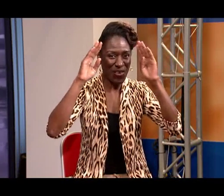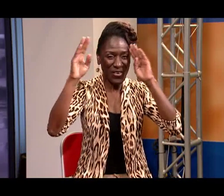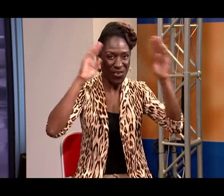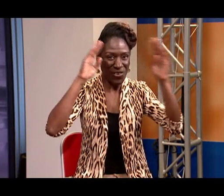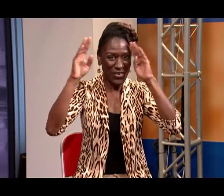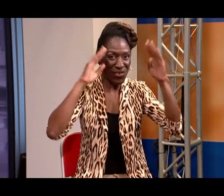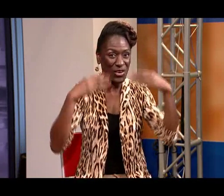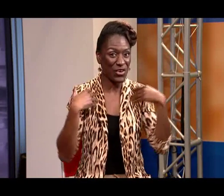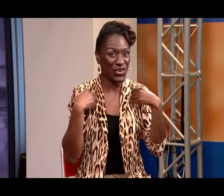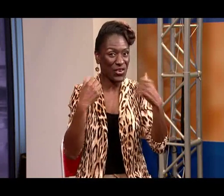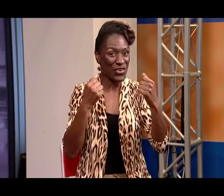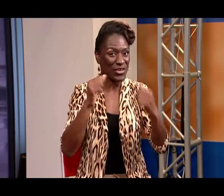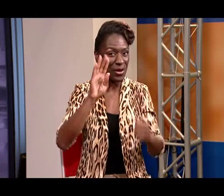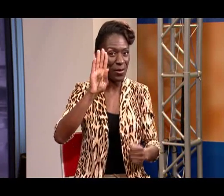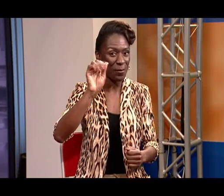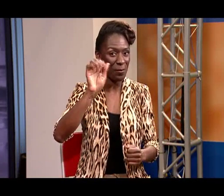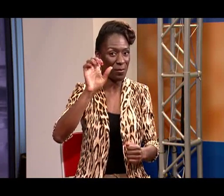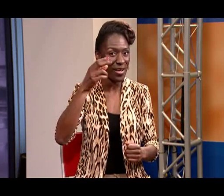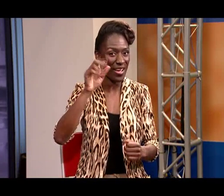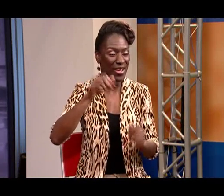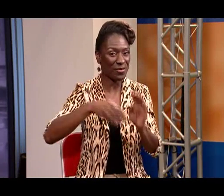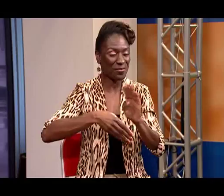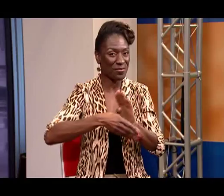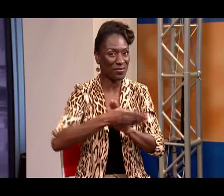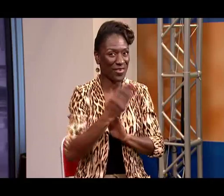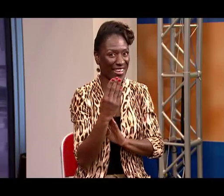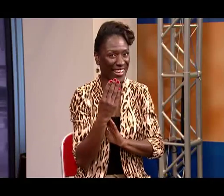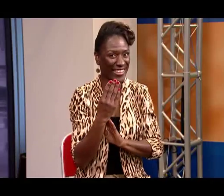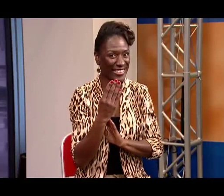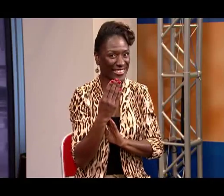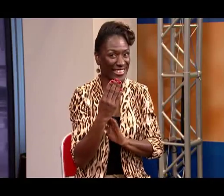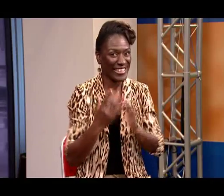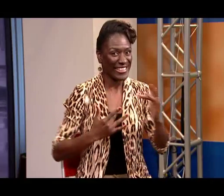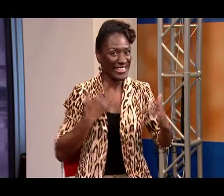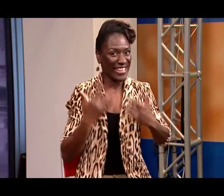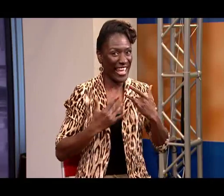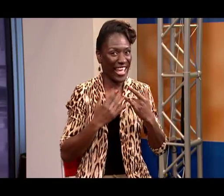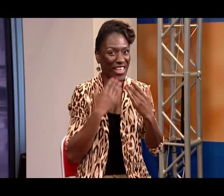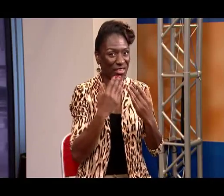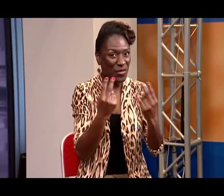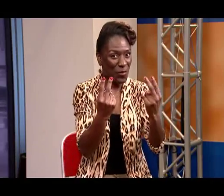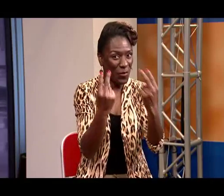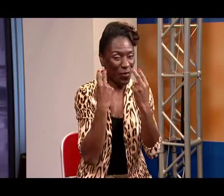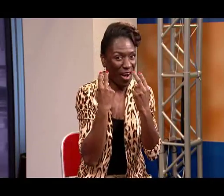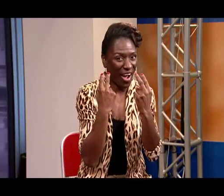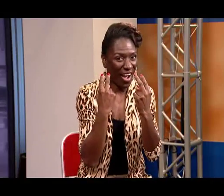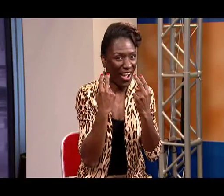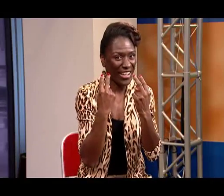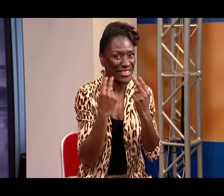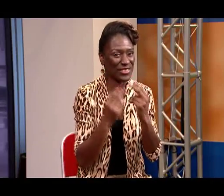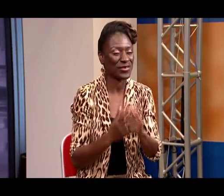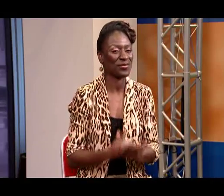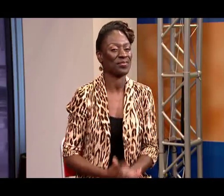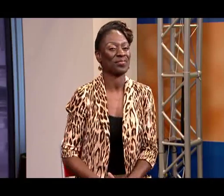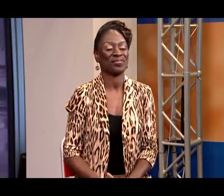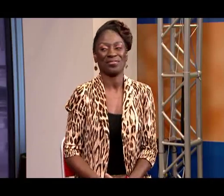hello everyone welcome to courage Bacchus thank you so much for joining us today